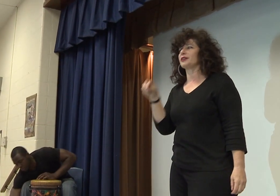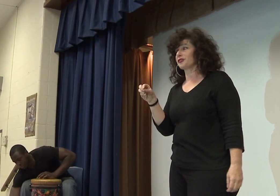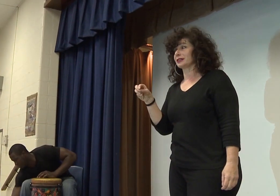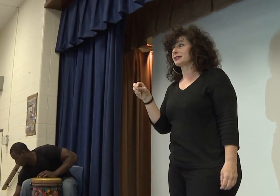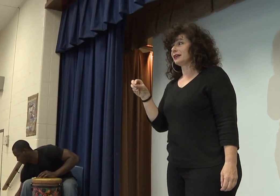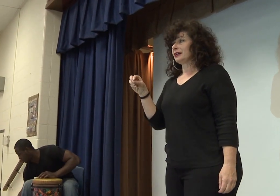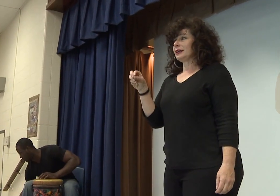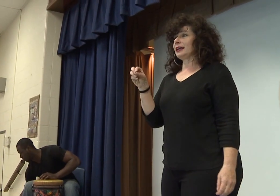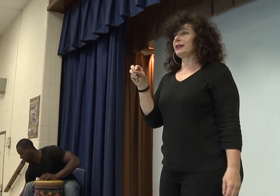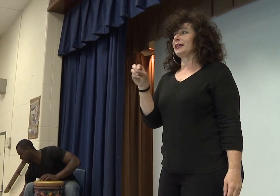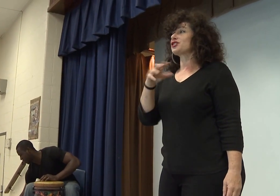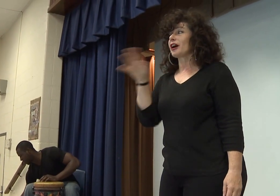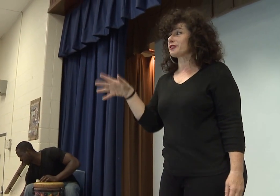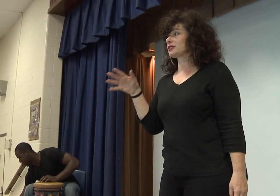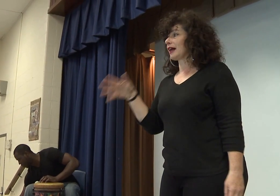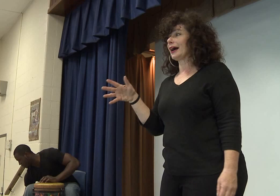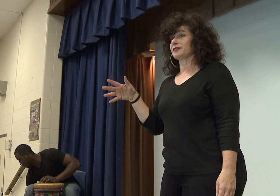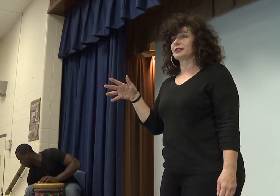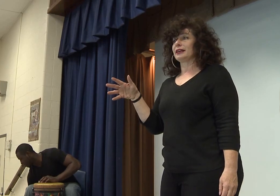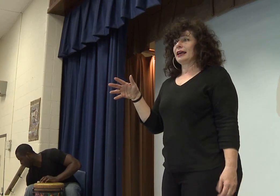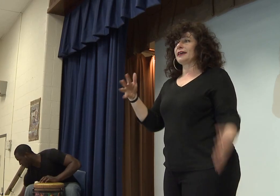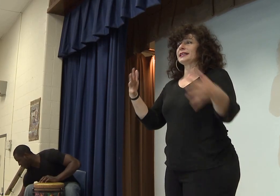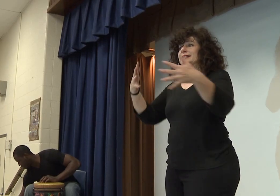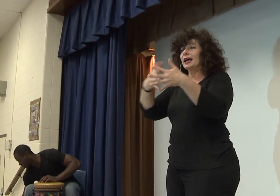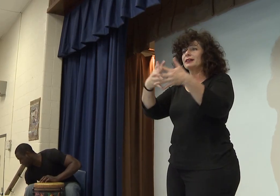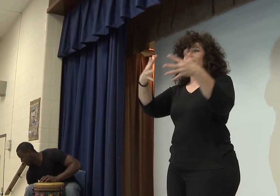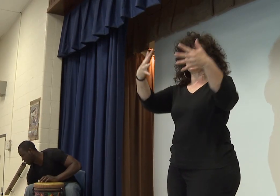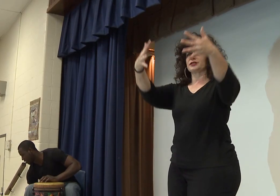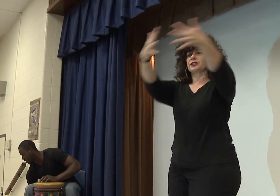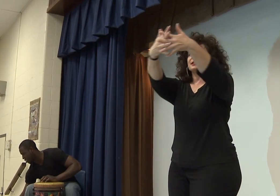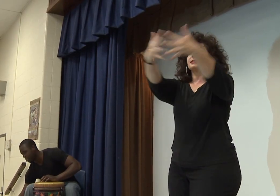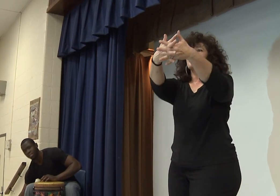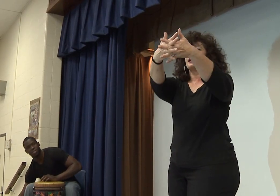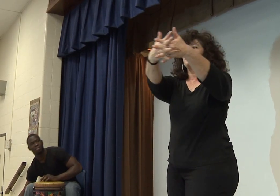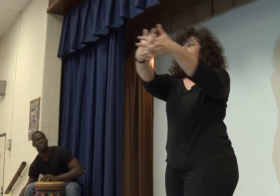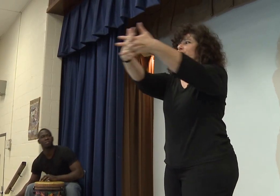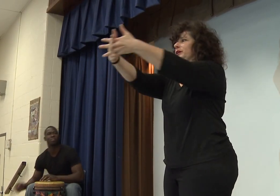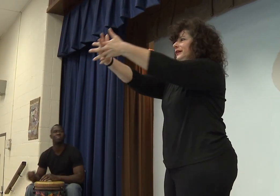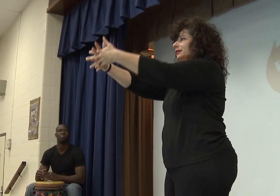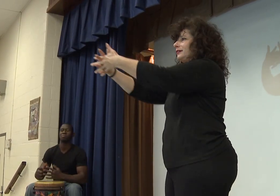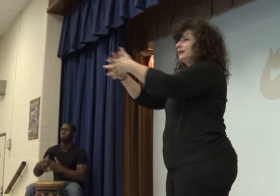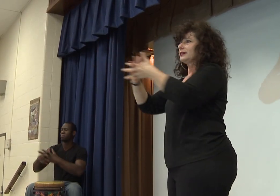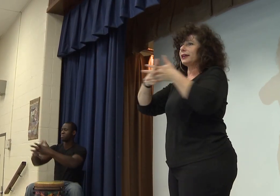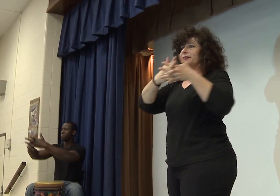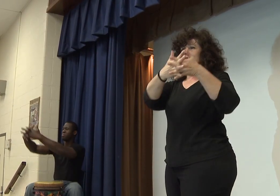difference in each other's lives. And in some language, this is the sign for unity, like this,